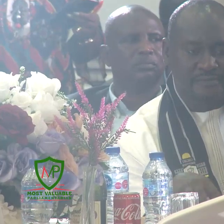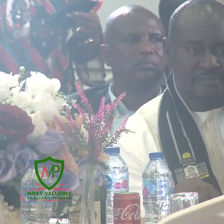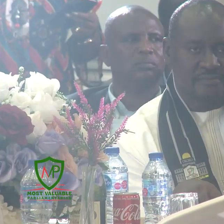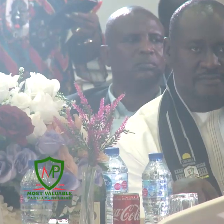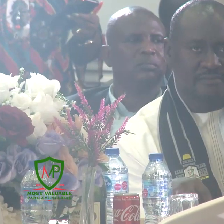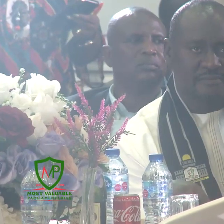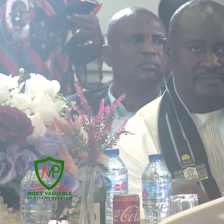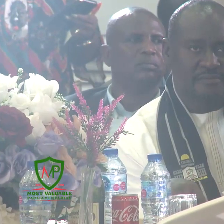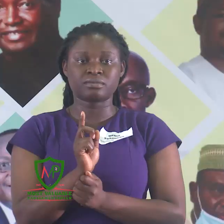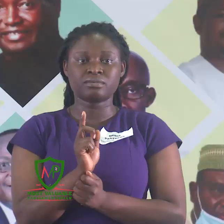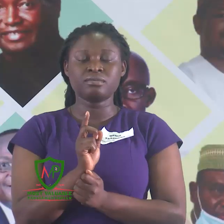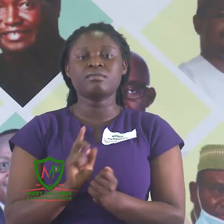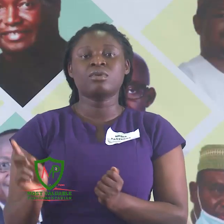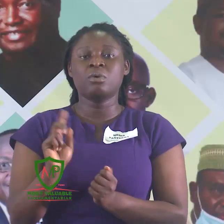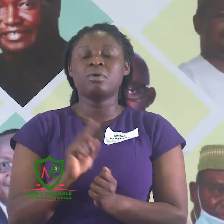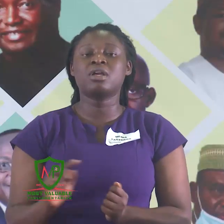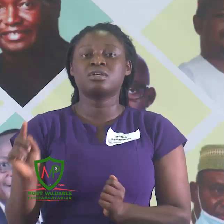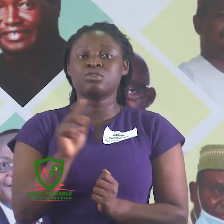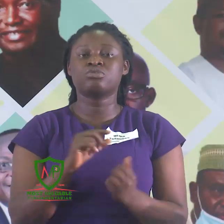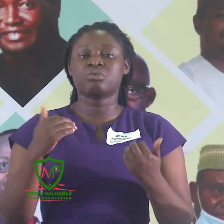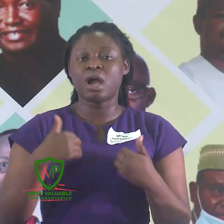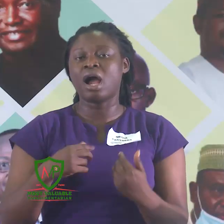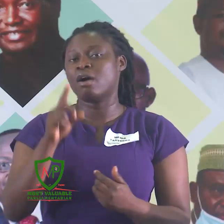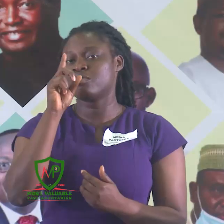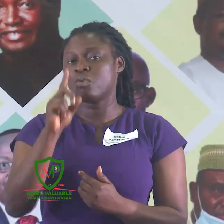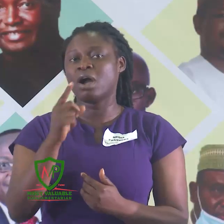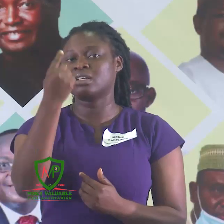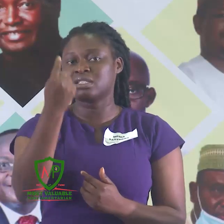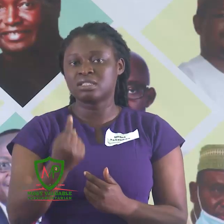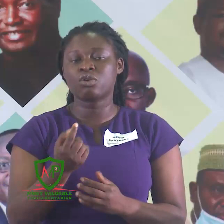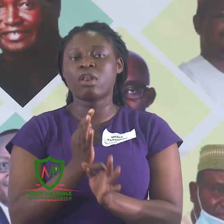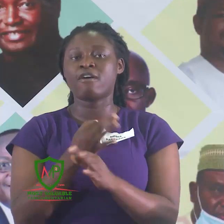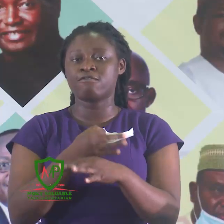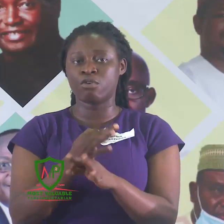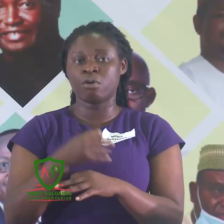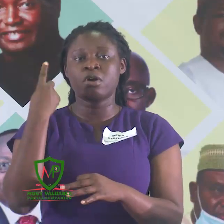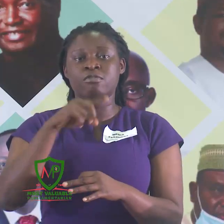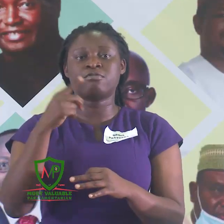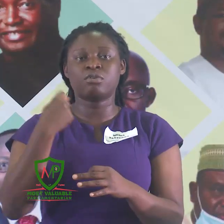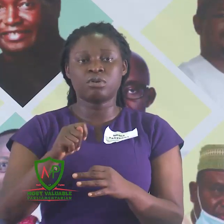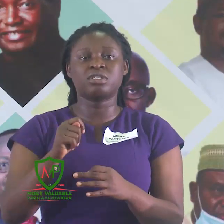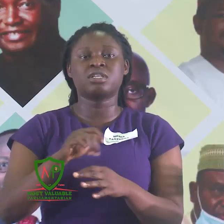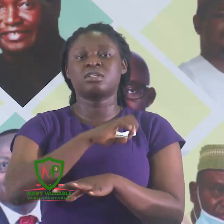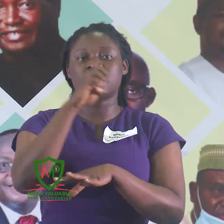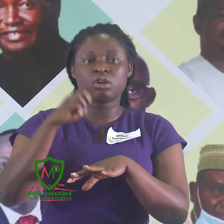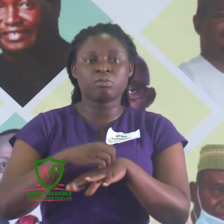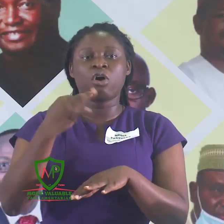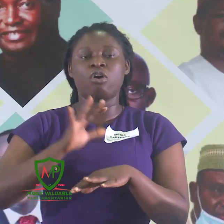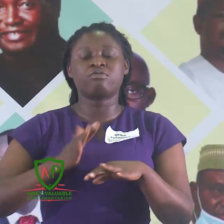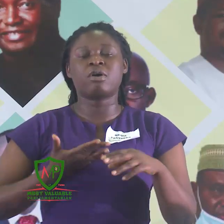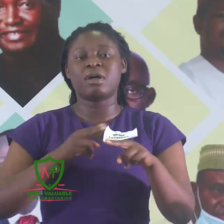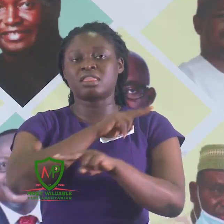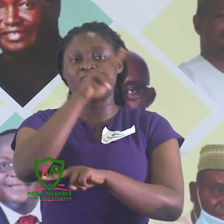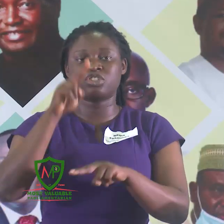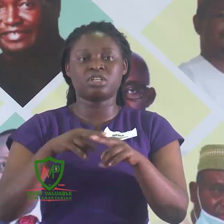you have one singular forum for the recruitment of our national leaders.